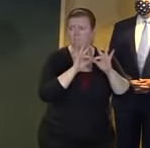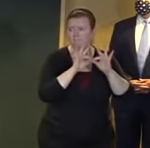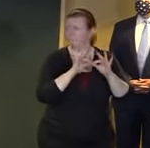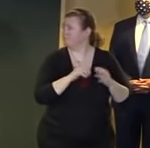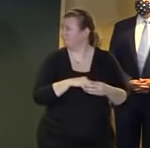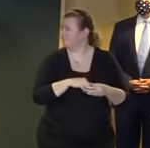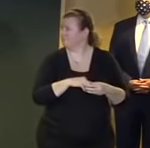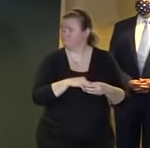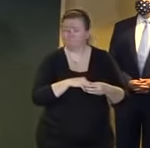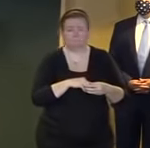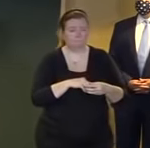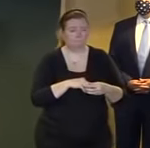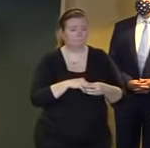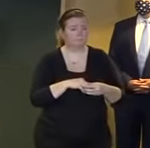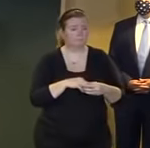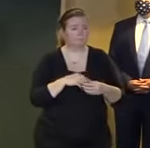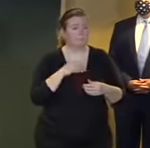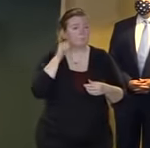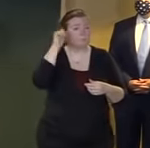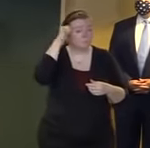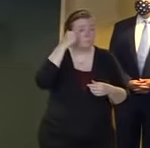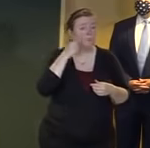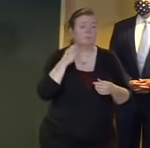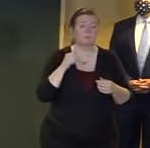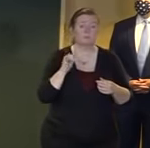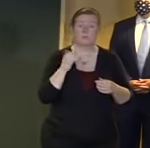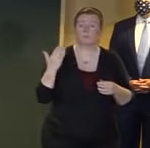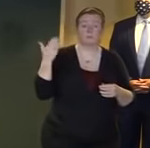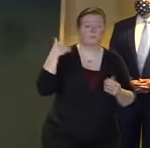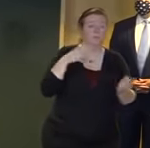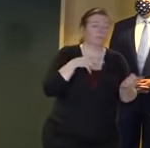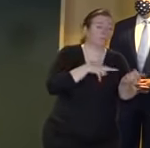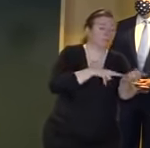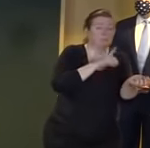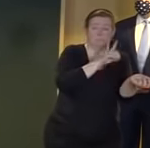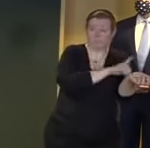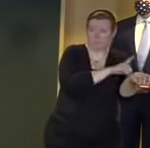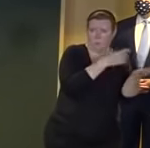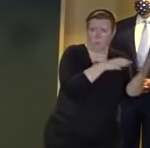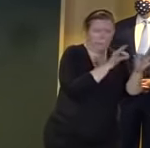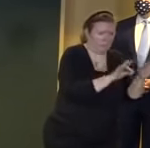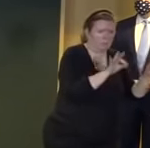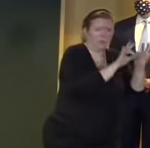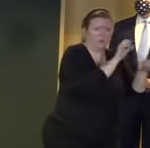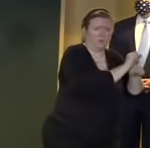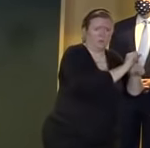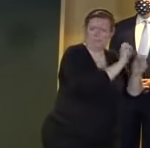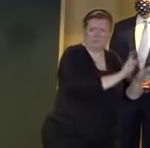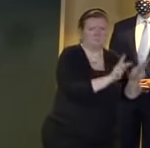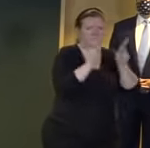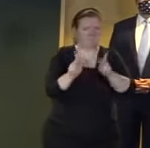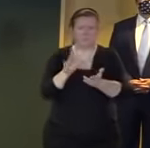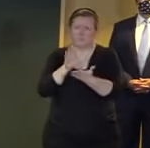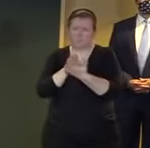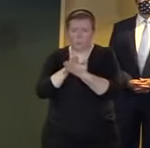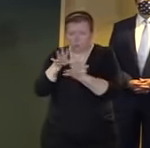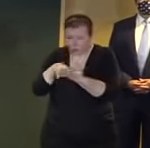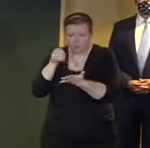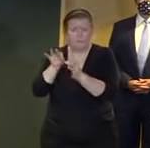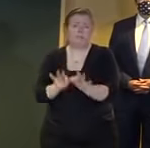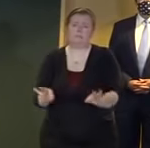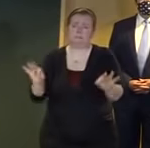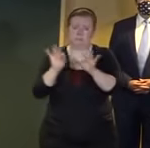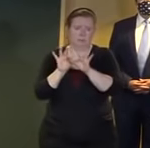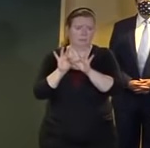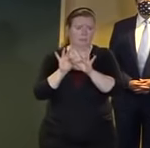essential line of business category uh this really matters we we believe observing your faith matters